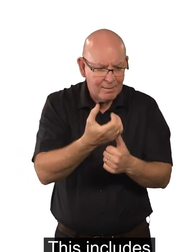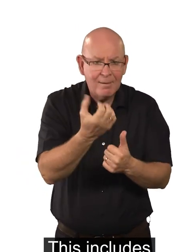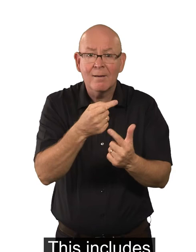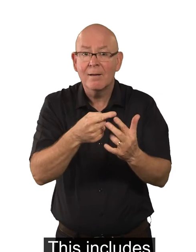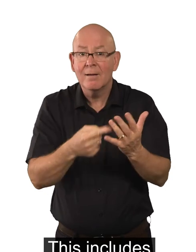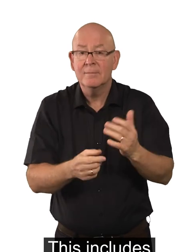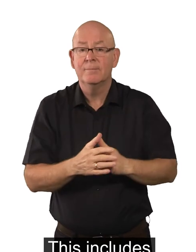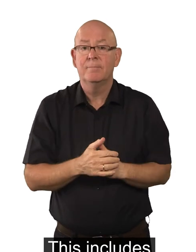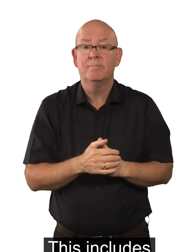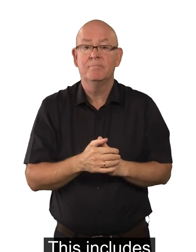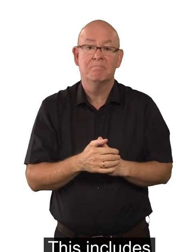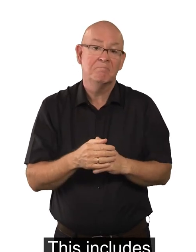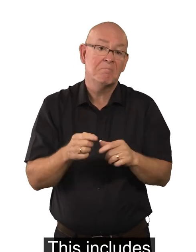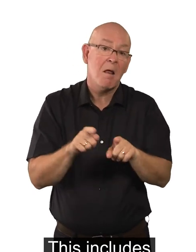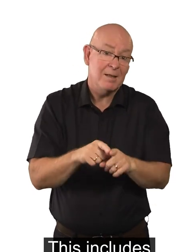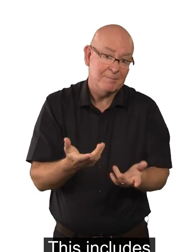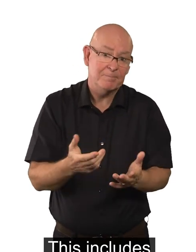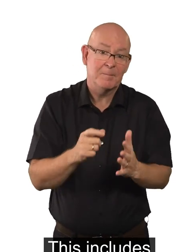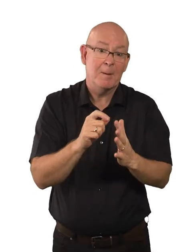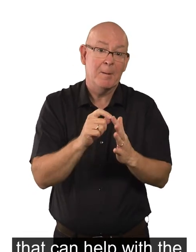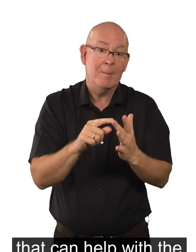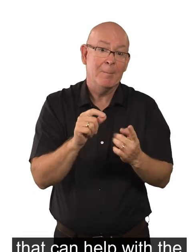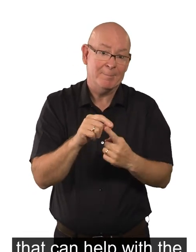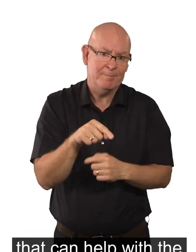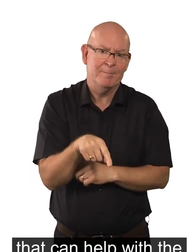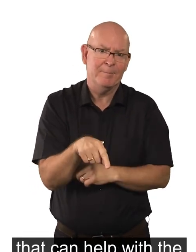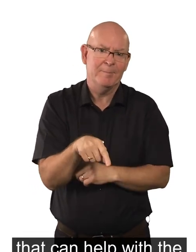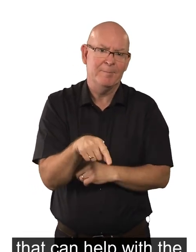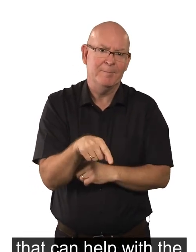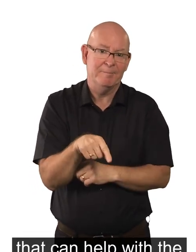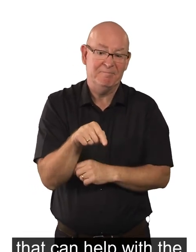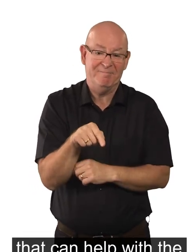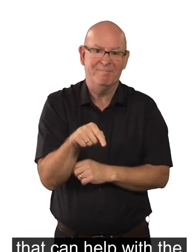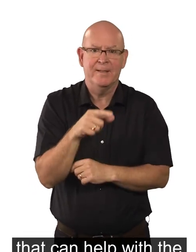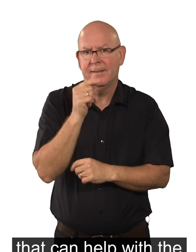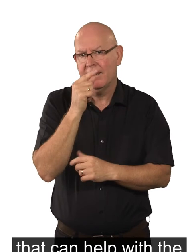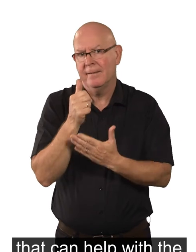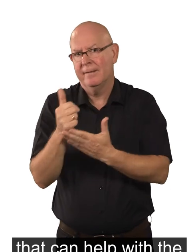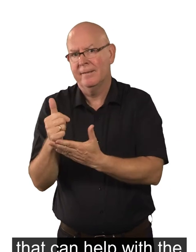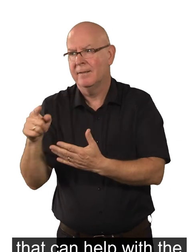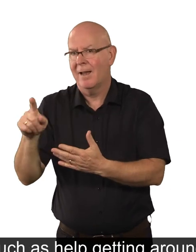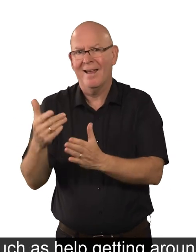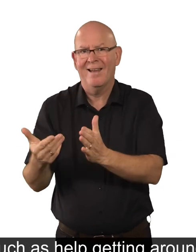This includes personal independence payment that can help with the extra costs of having a disability,